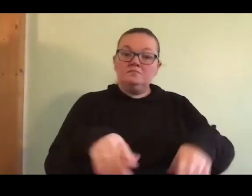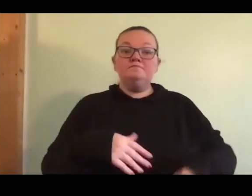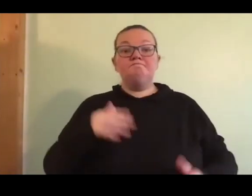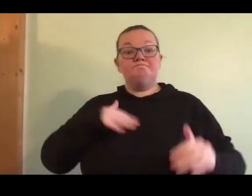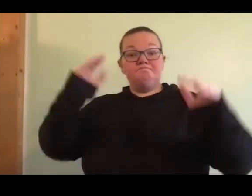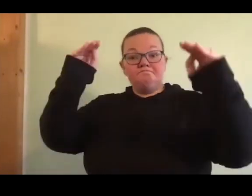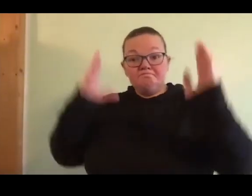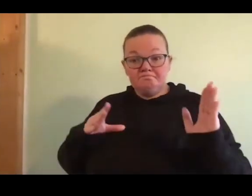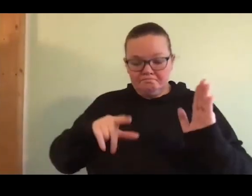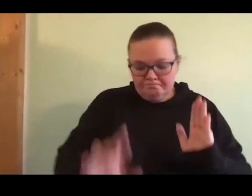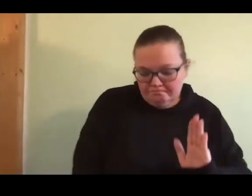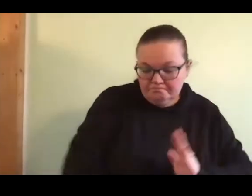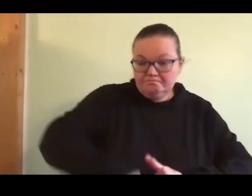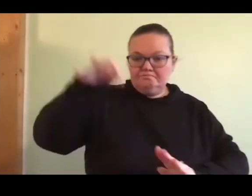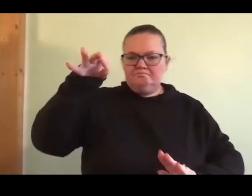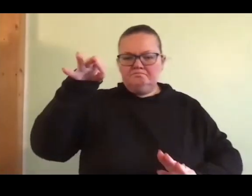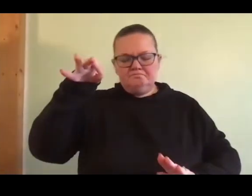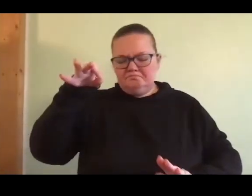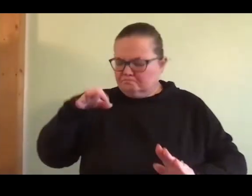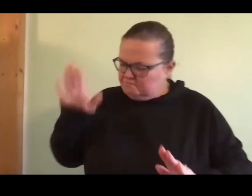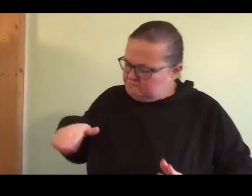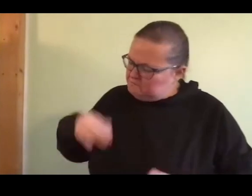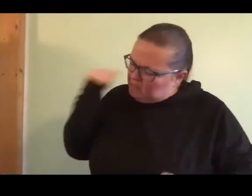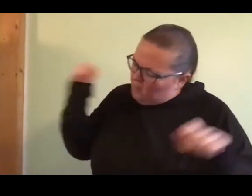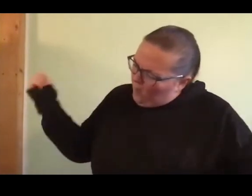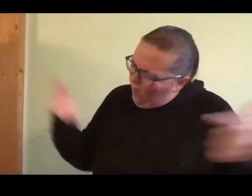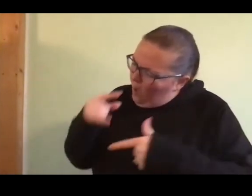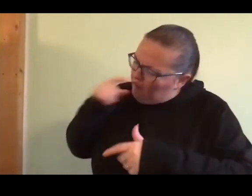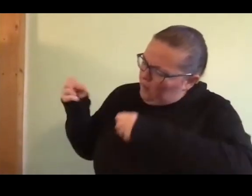pick it up and said, What If Everybody Did That?